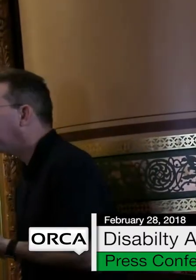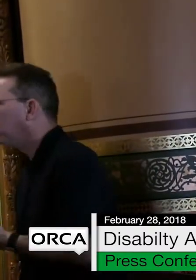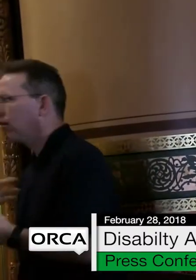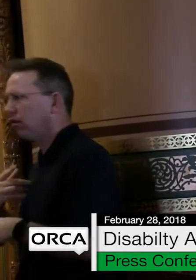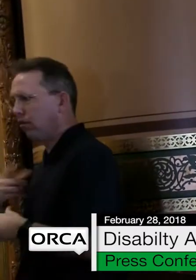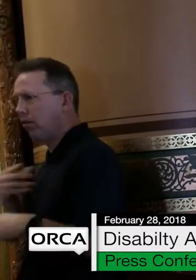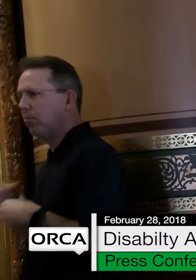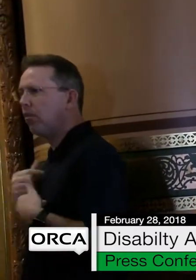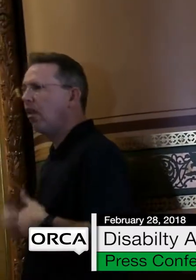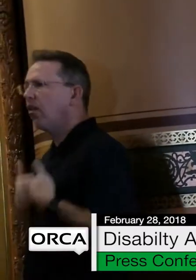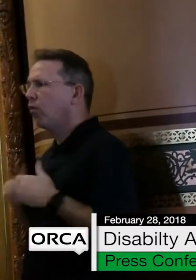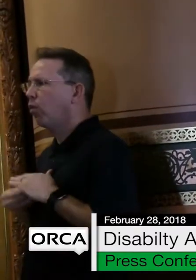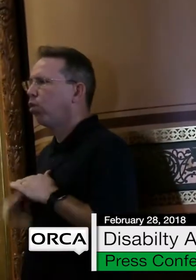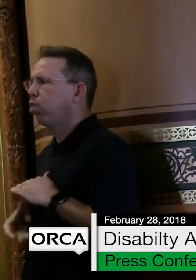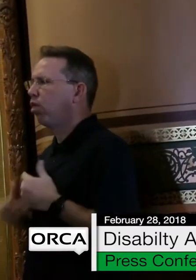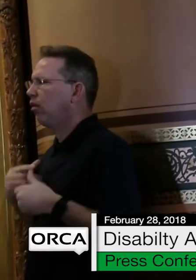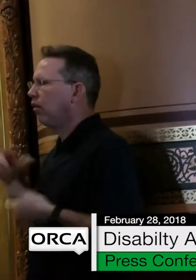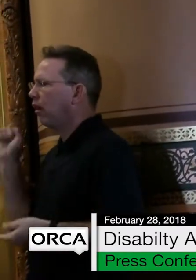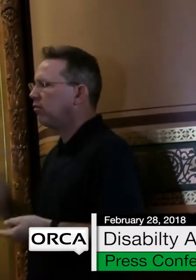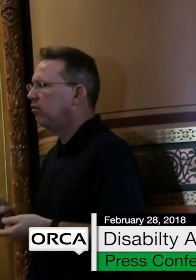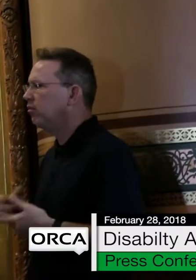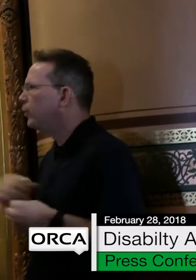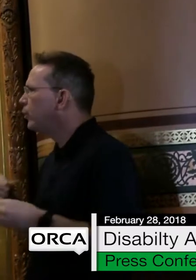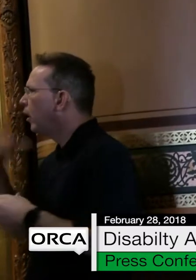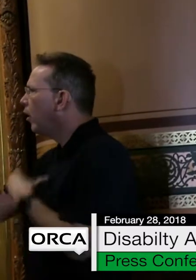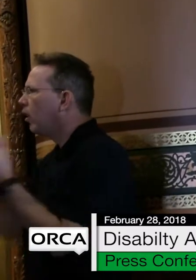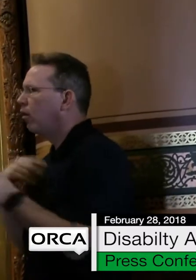And it's not going to make my mother very happy either.